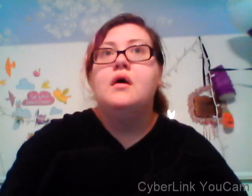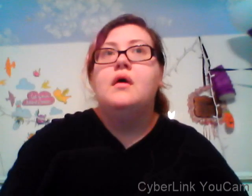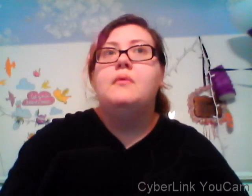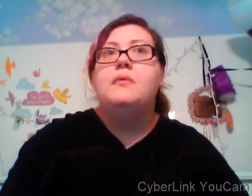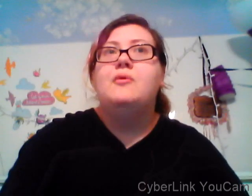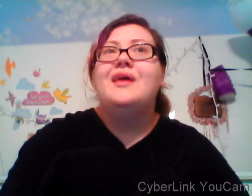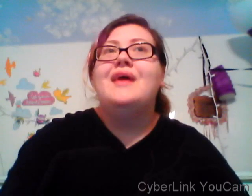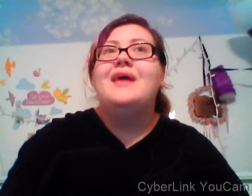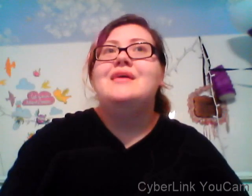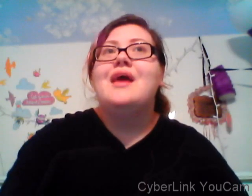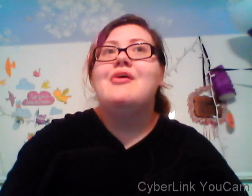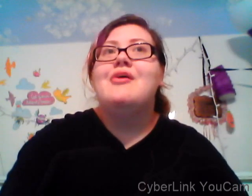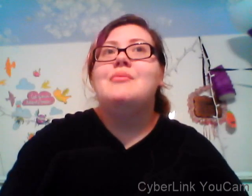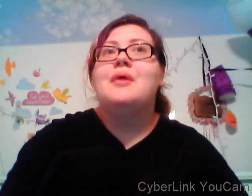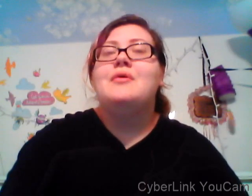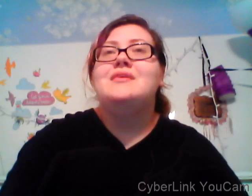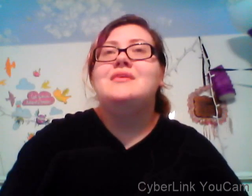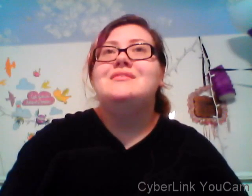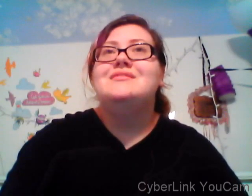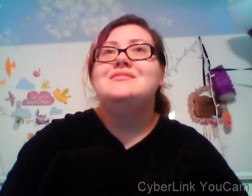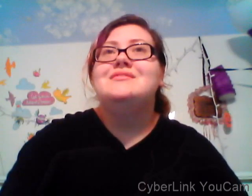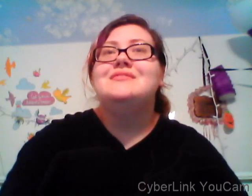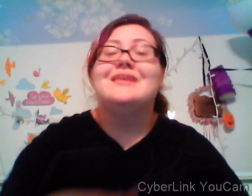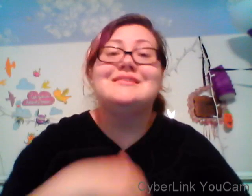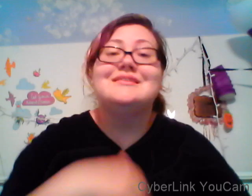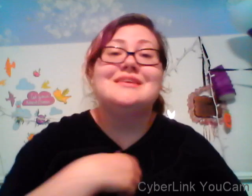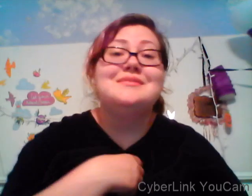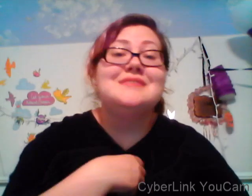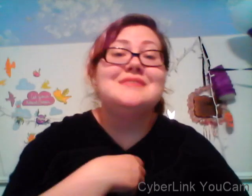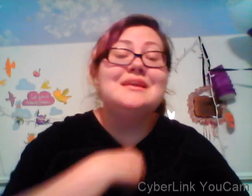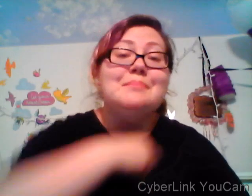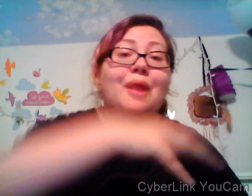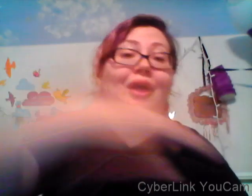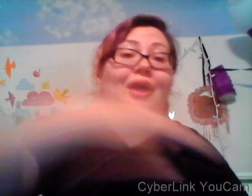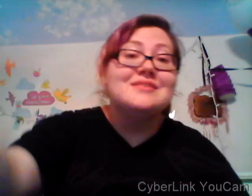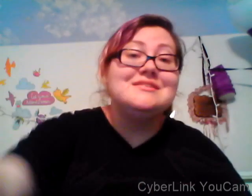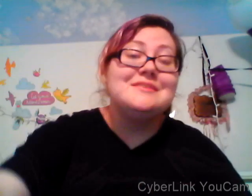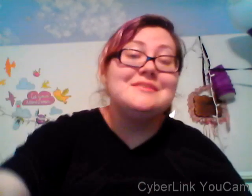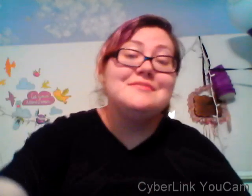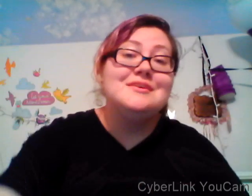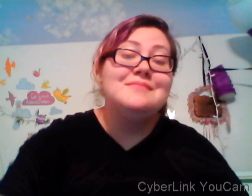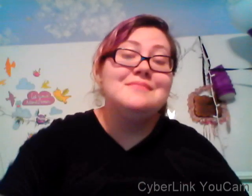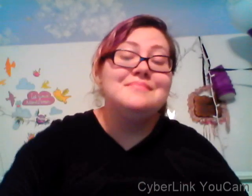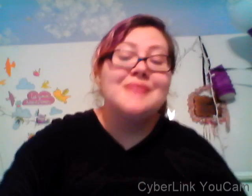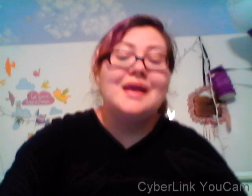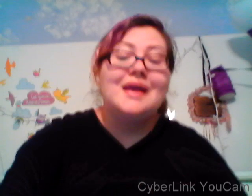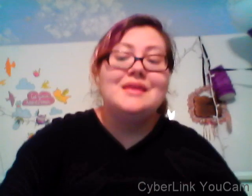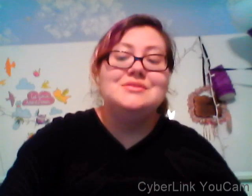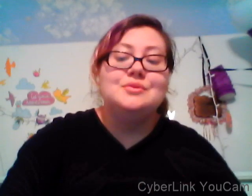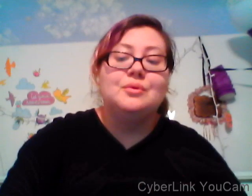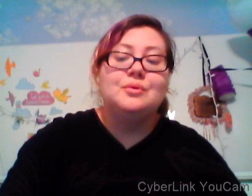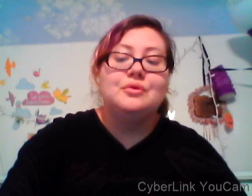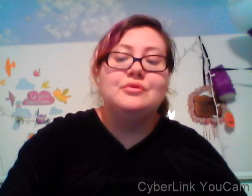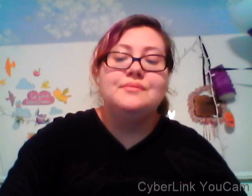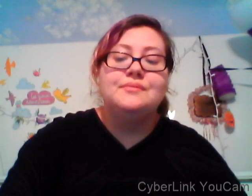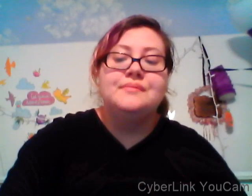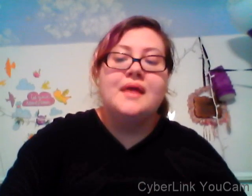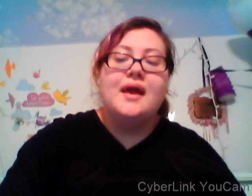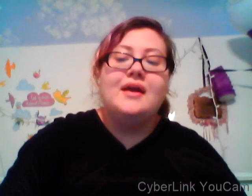don't really care about subscribers or views or